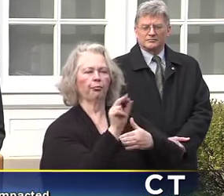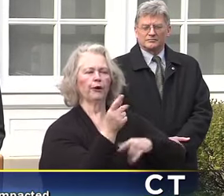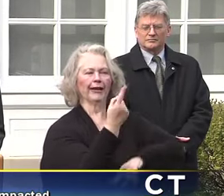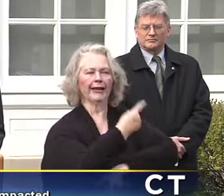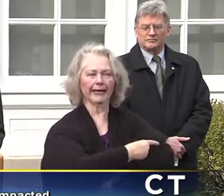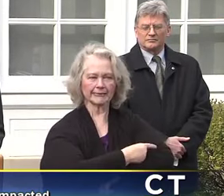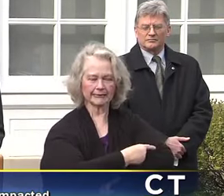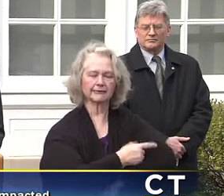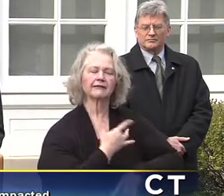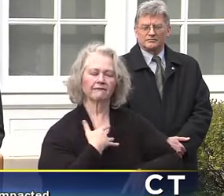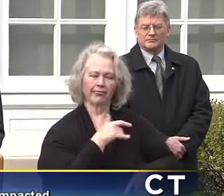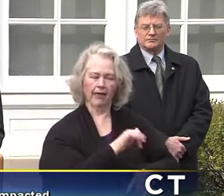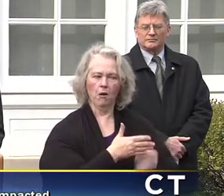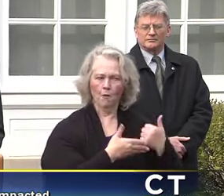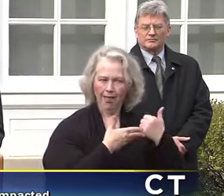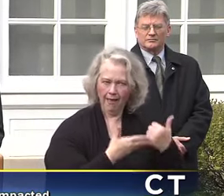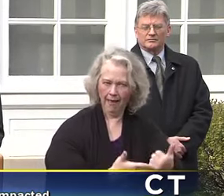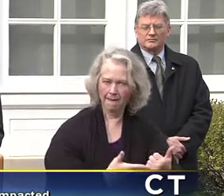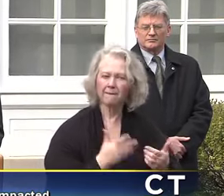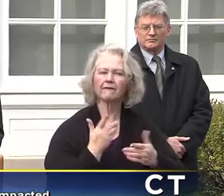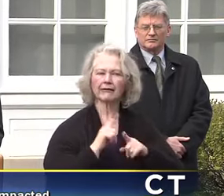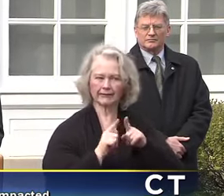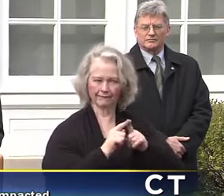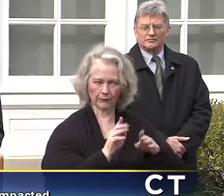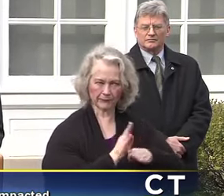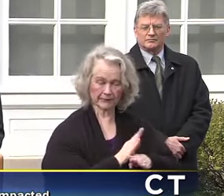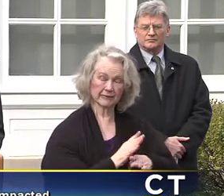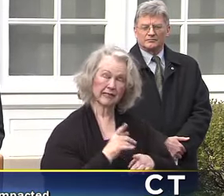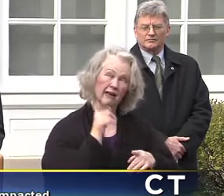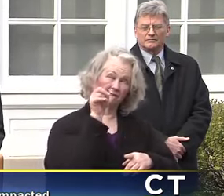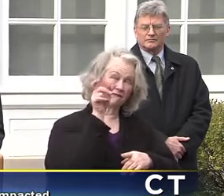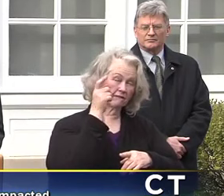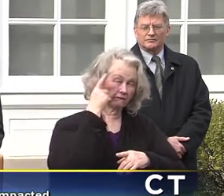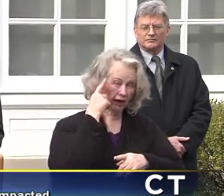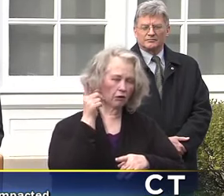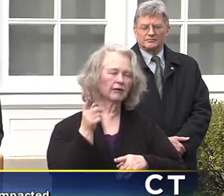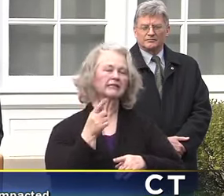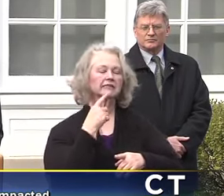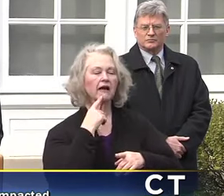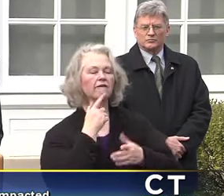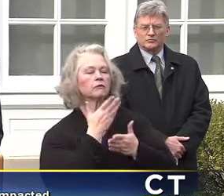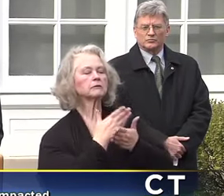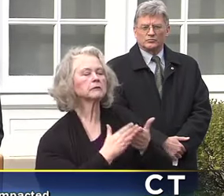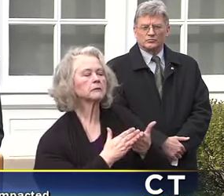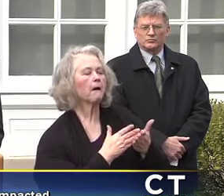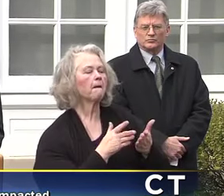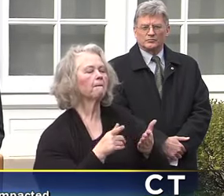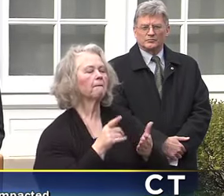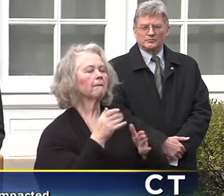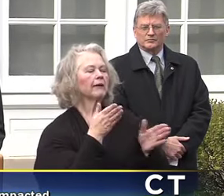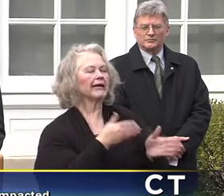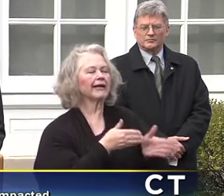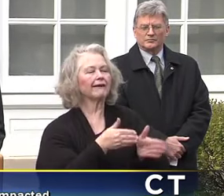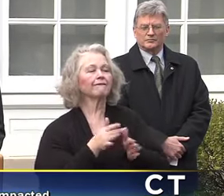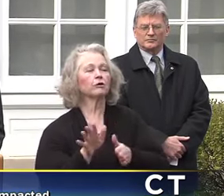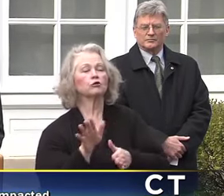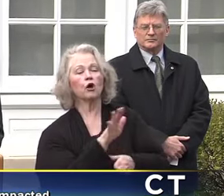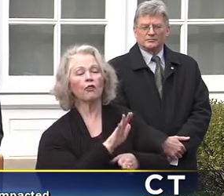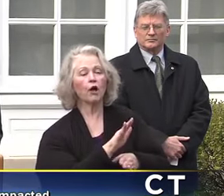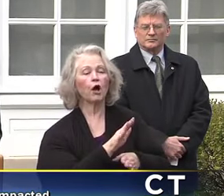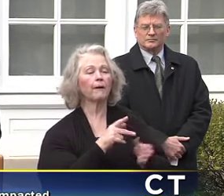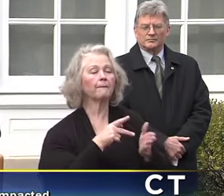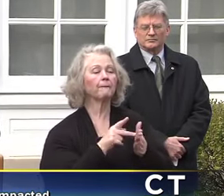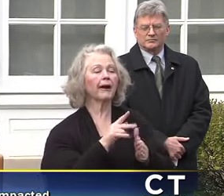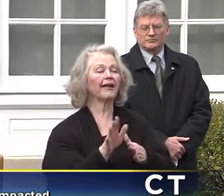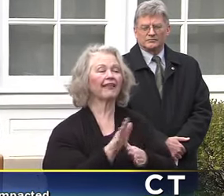business and helpful to business. In addition, today we heard from the federal government that they were extending the payment for certain individual income taxes for up to three months. So